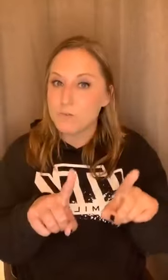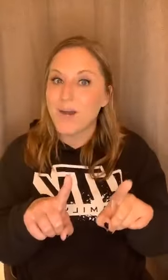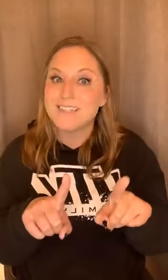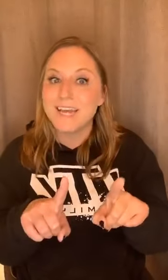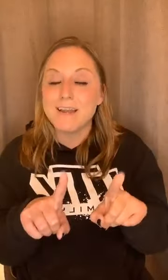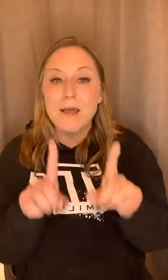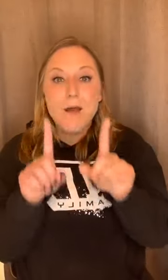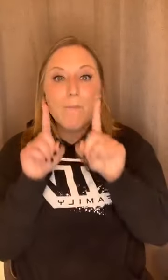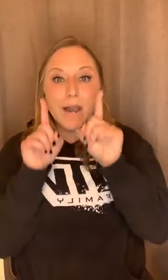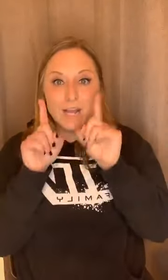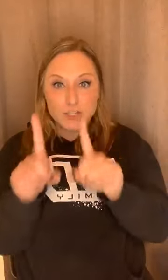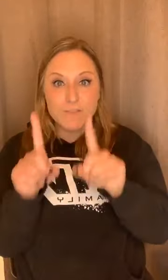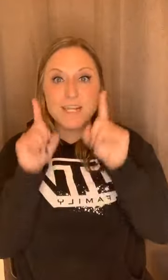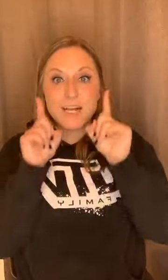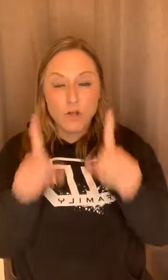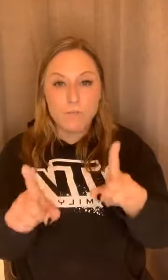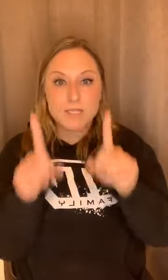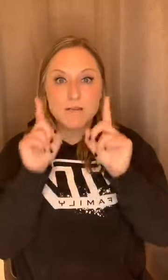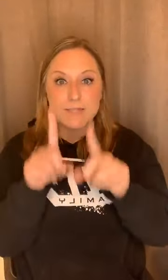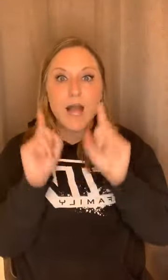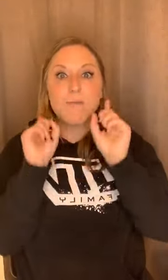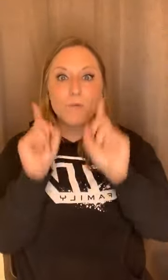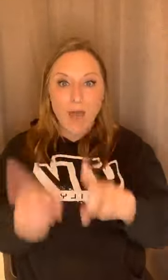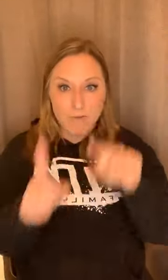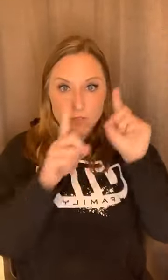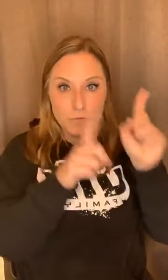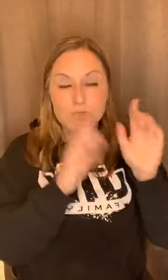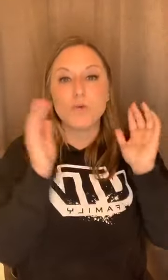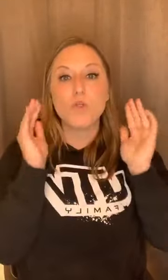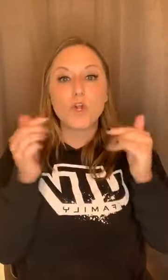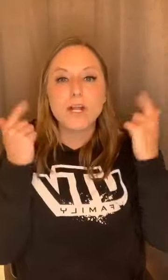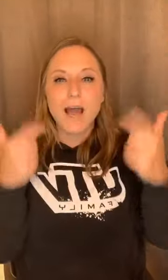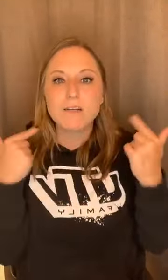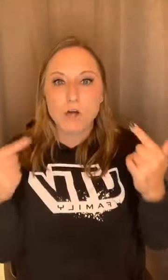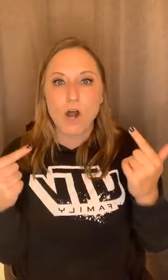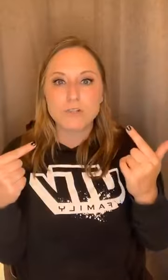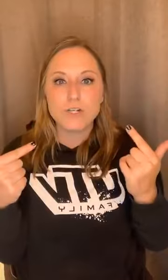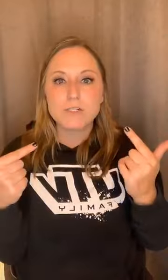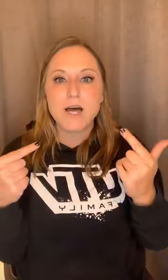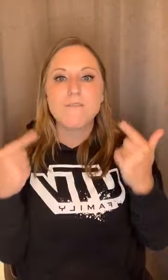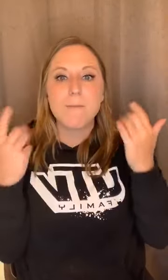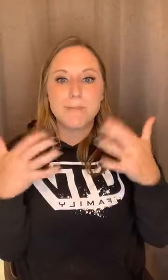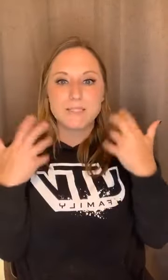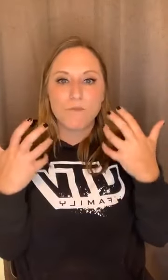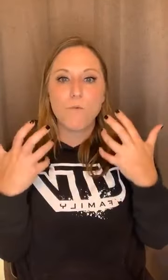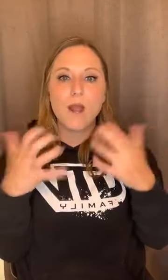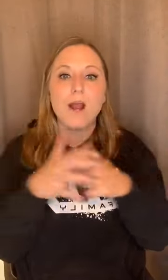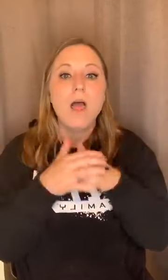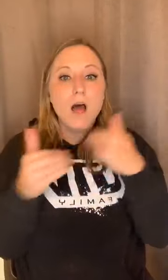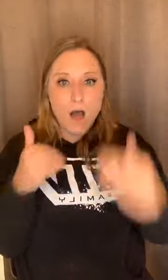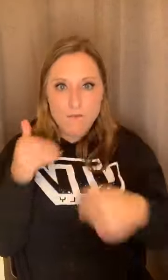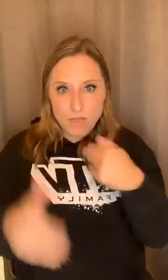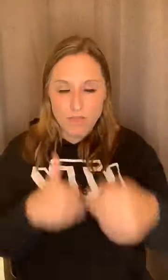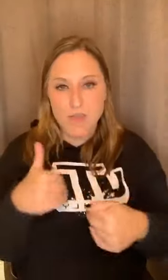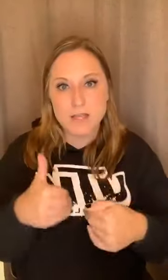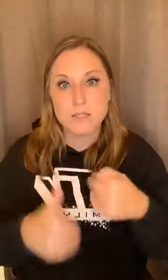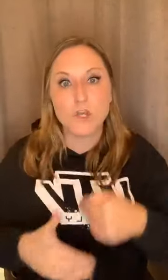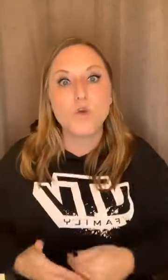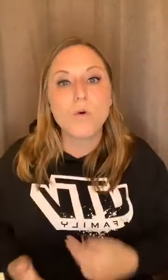walked in, but I shifted. I told myself, stop, you have to move. So learn how to talk to yourself and be self aware of the things that you are,